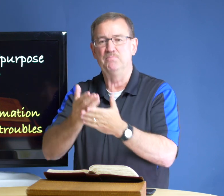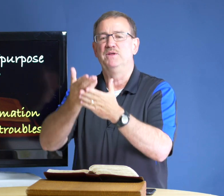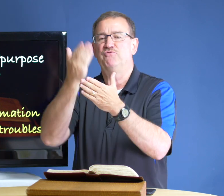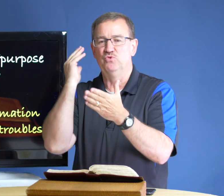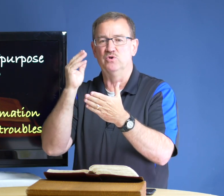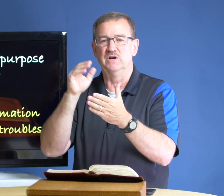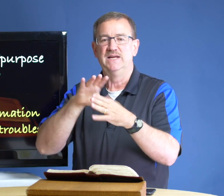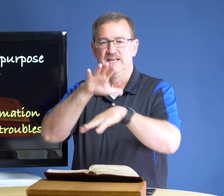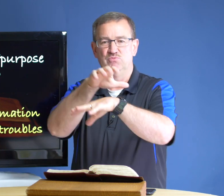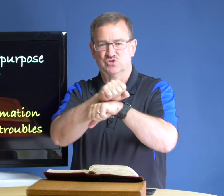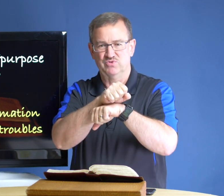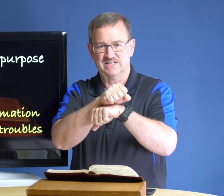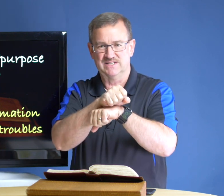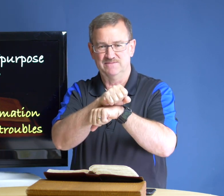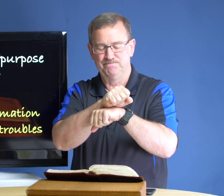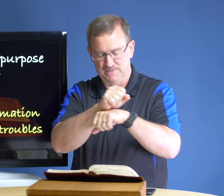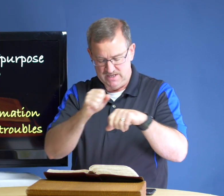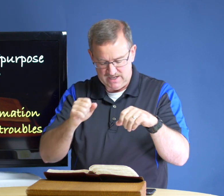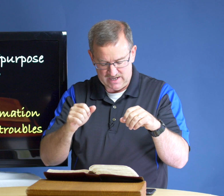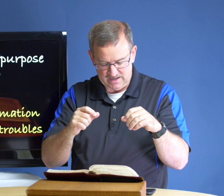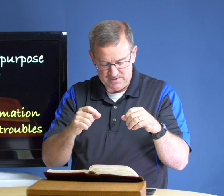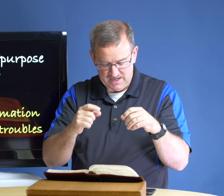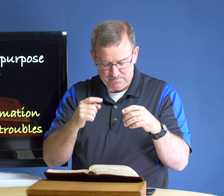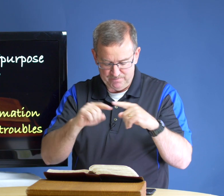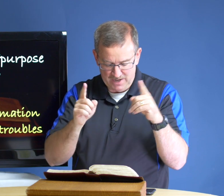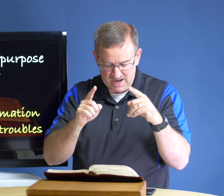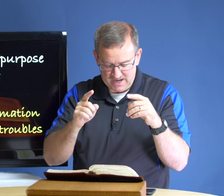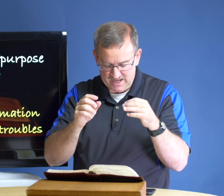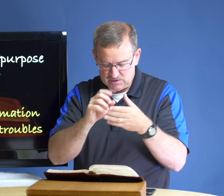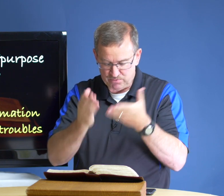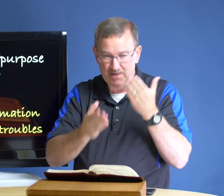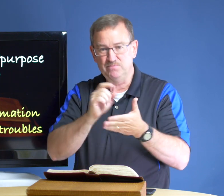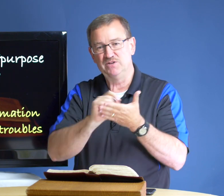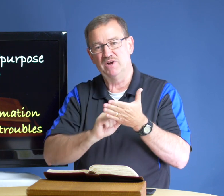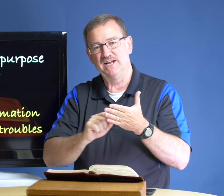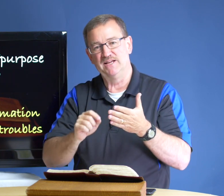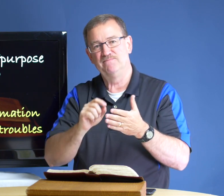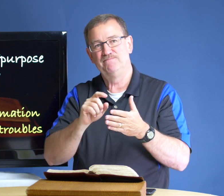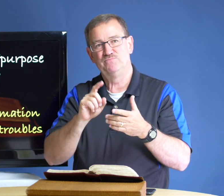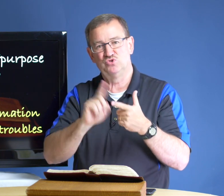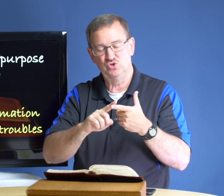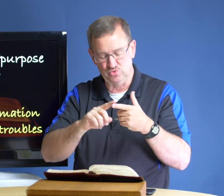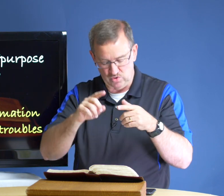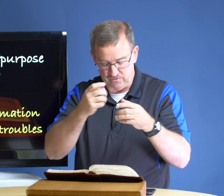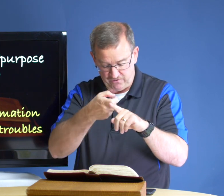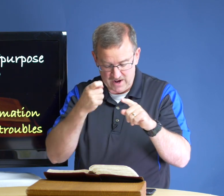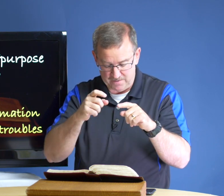before he was arrested um but he's probably writing to or from